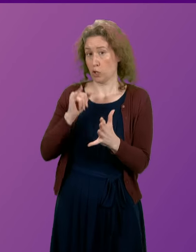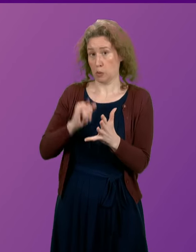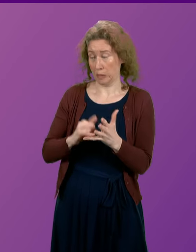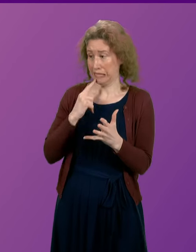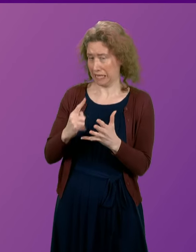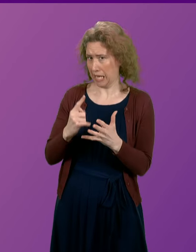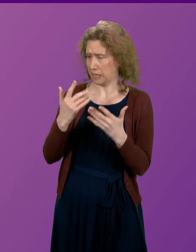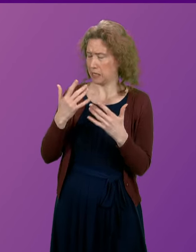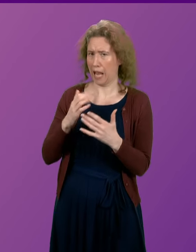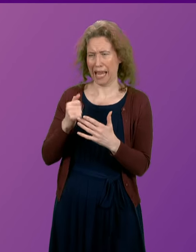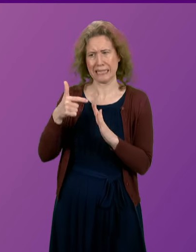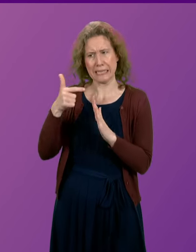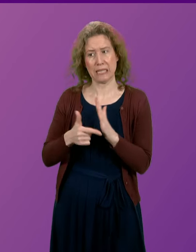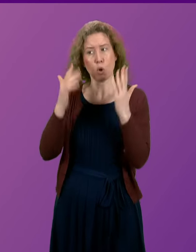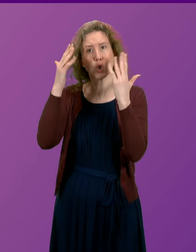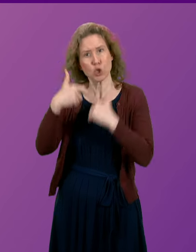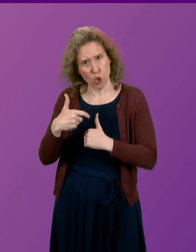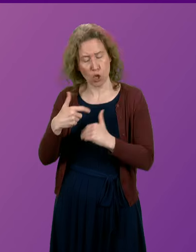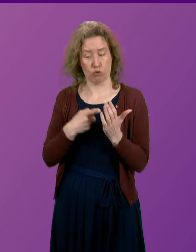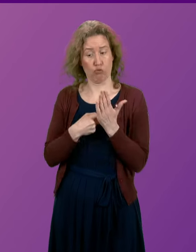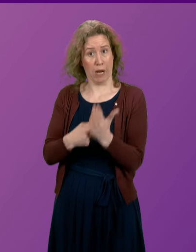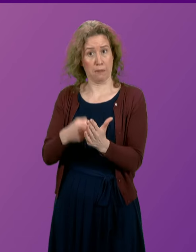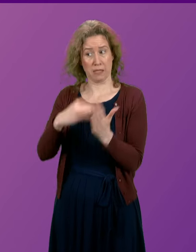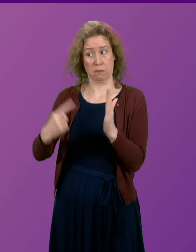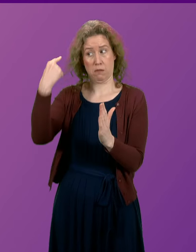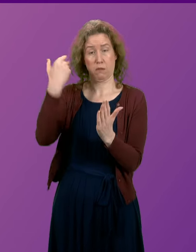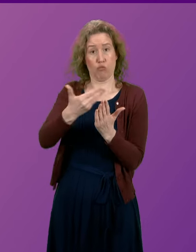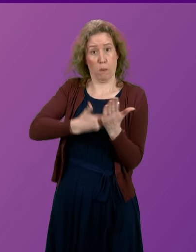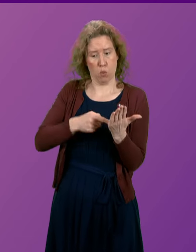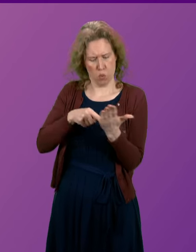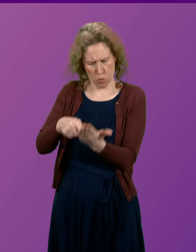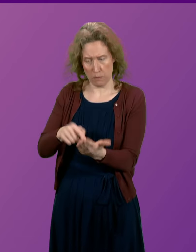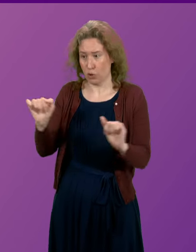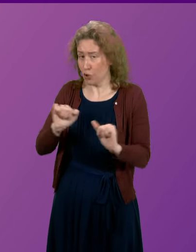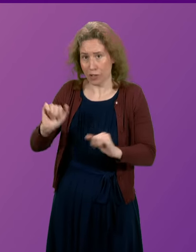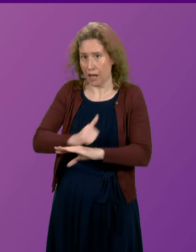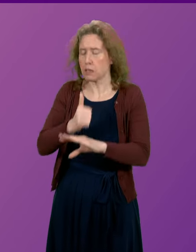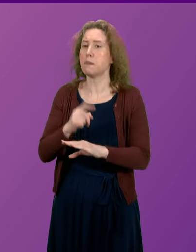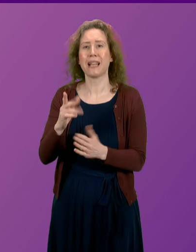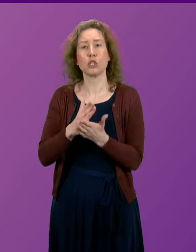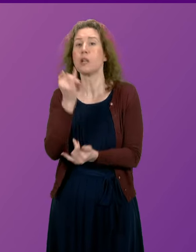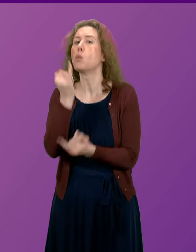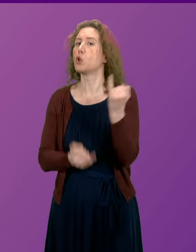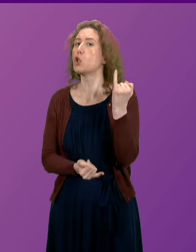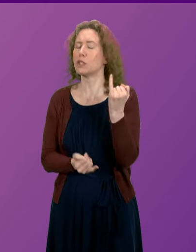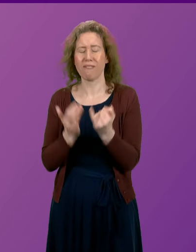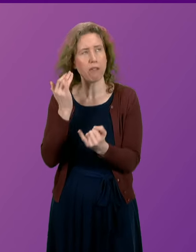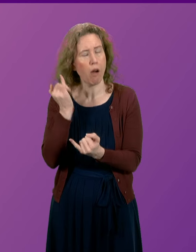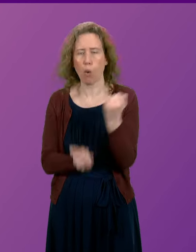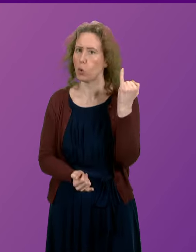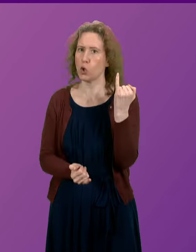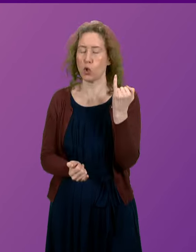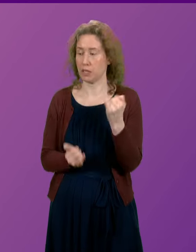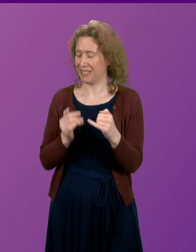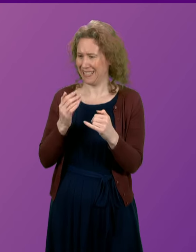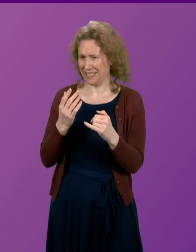he has deep concern that the recommendations of the report have not been implemented. It's far worse than that. It is far worse than that. It's